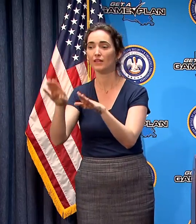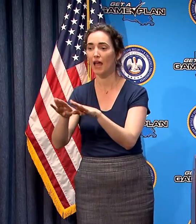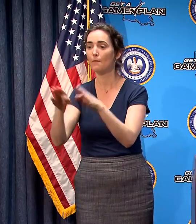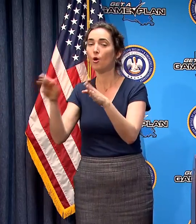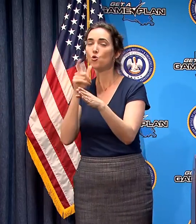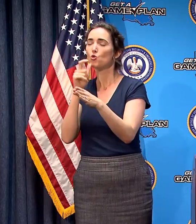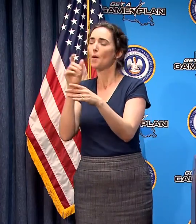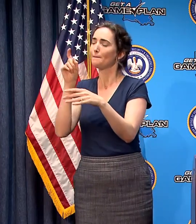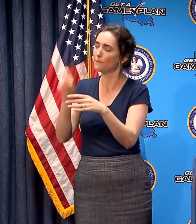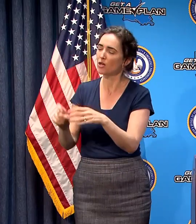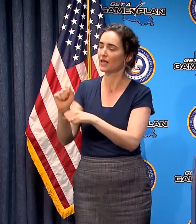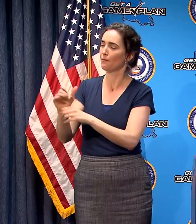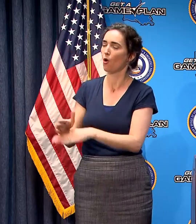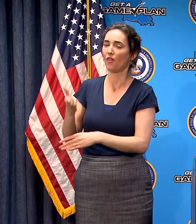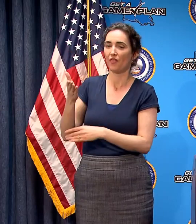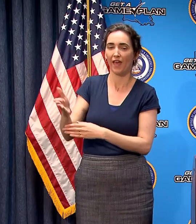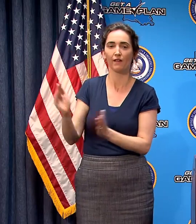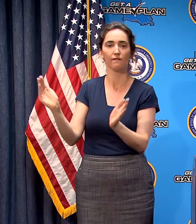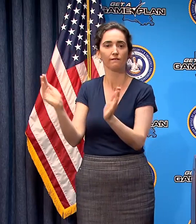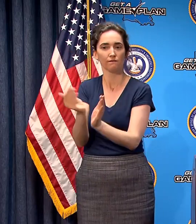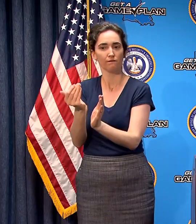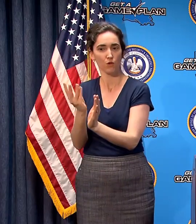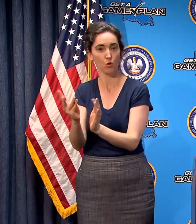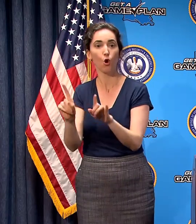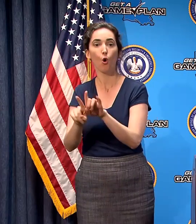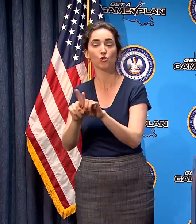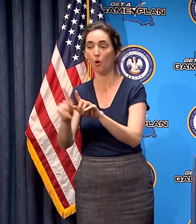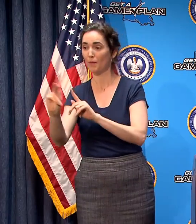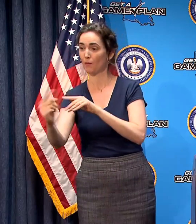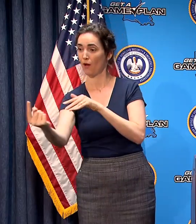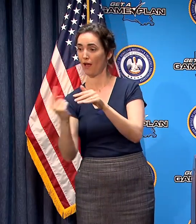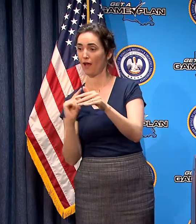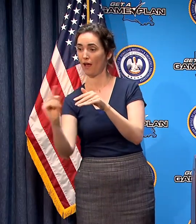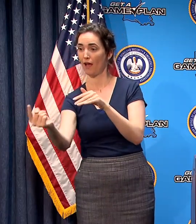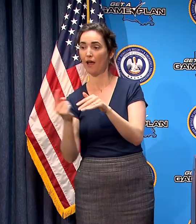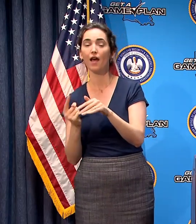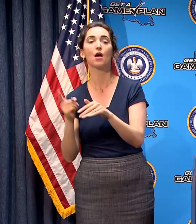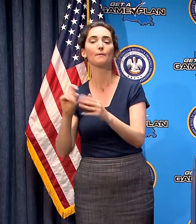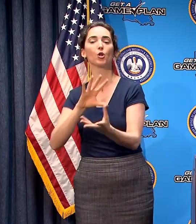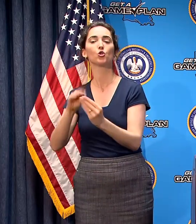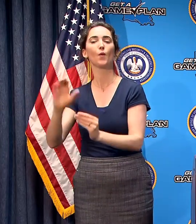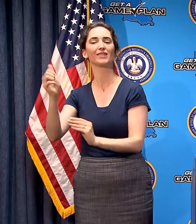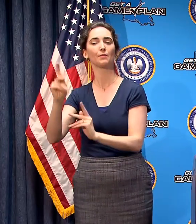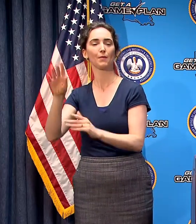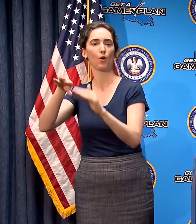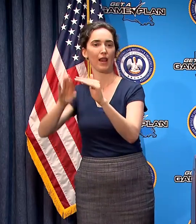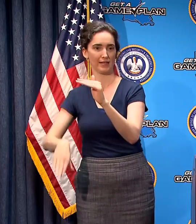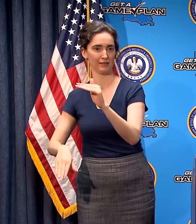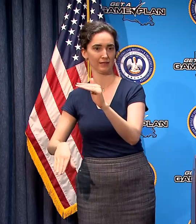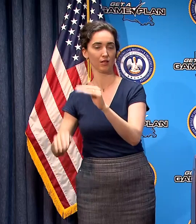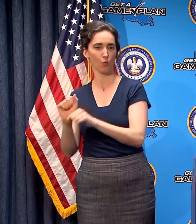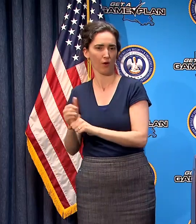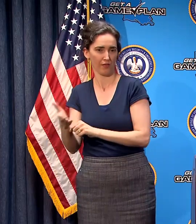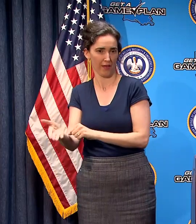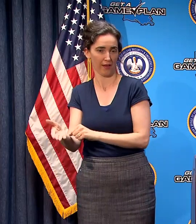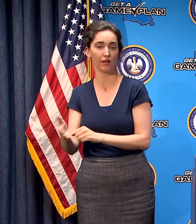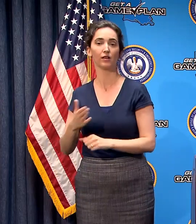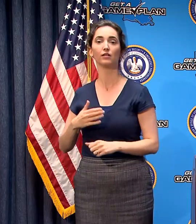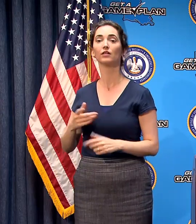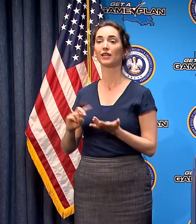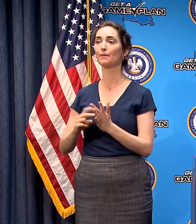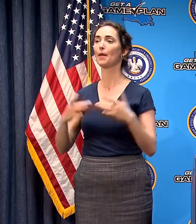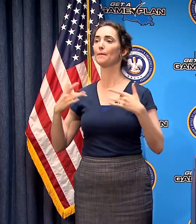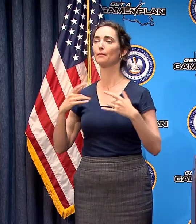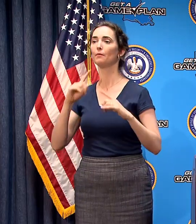employees and if there are fewer more than 10 people in the business my order limits public